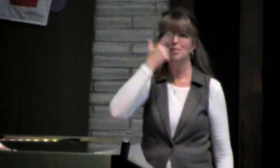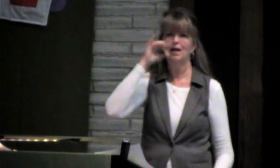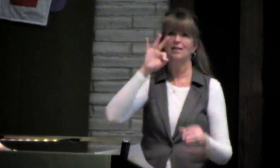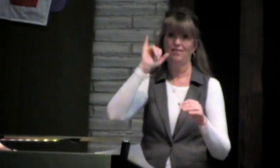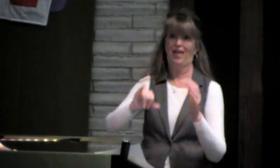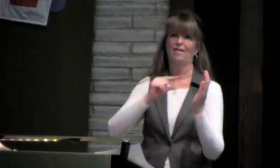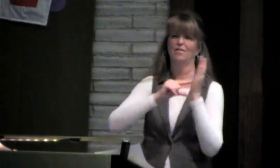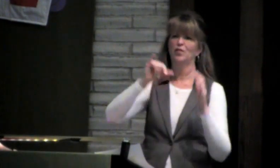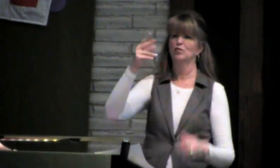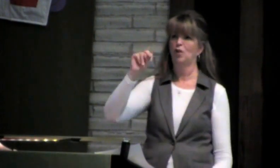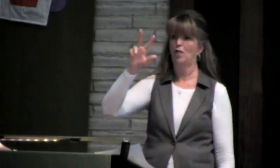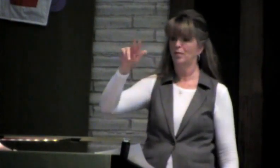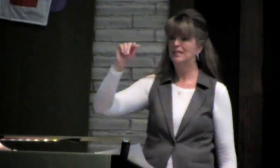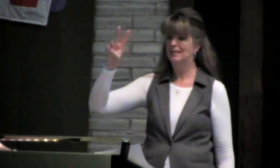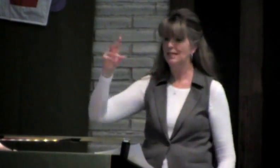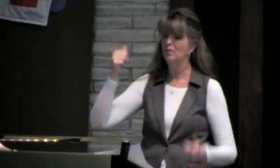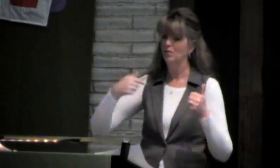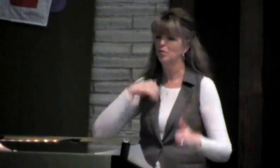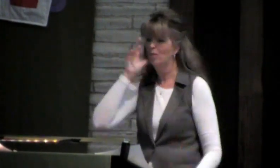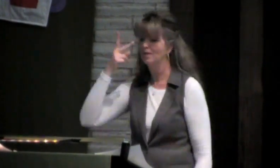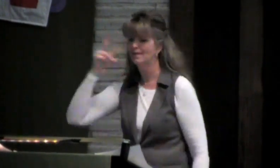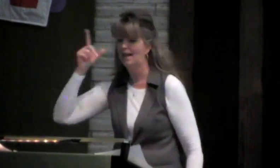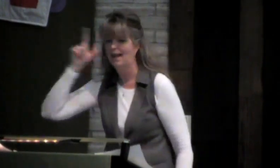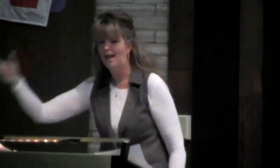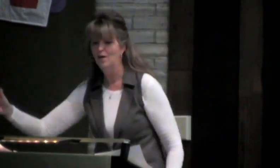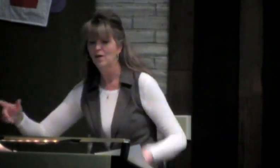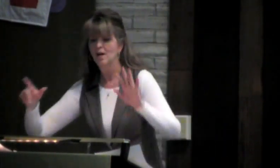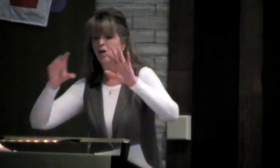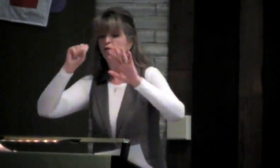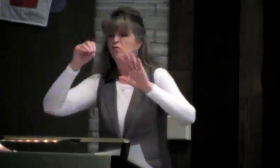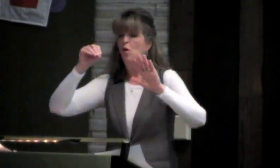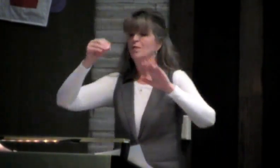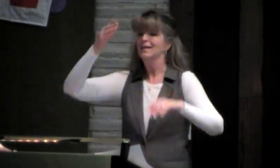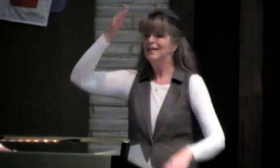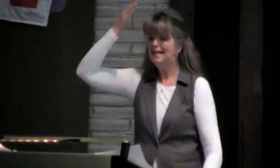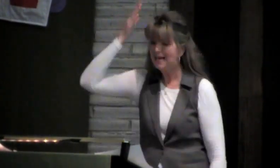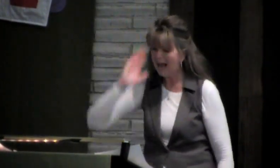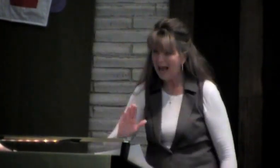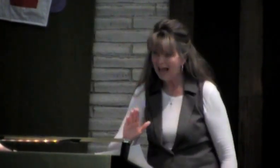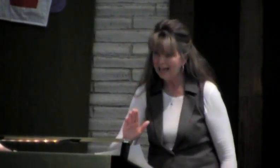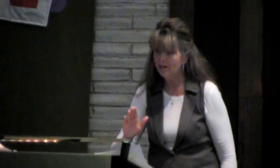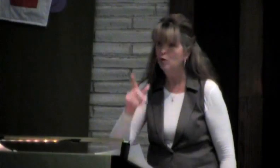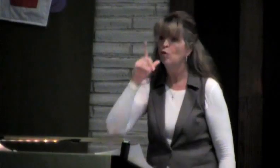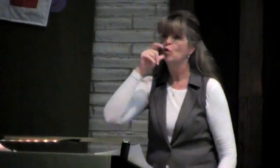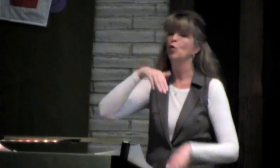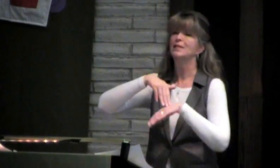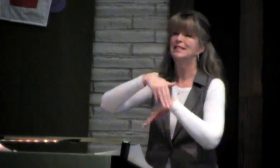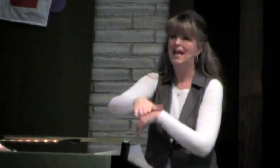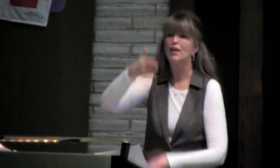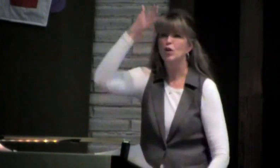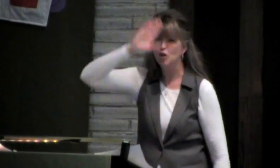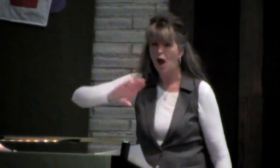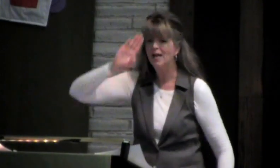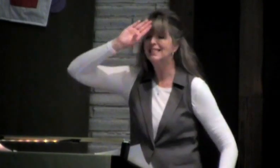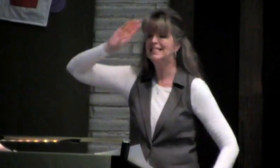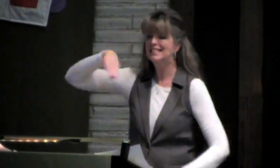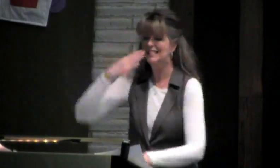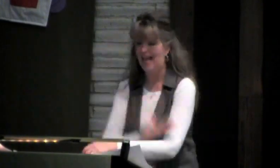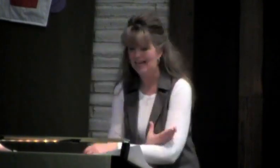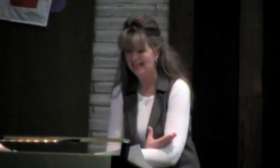that whole idea started with God. In John 3.16, you'll see that later. So it was God who